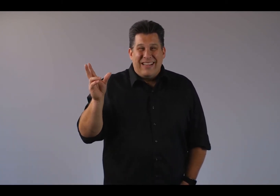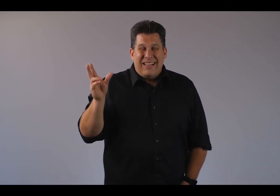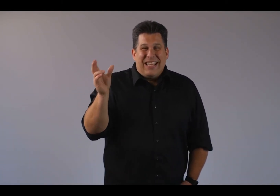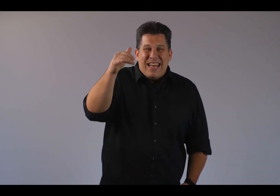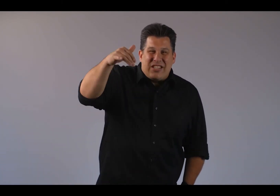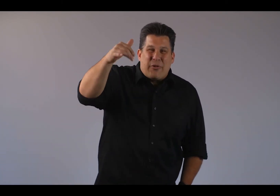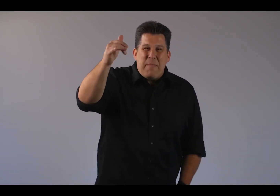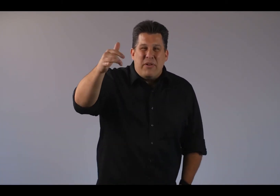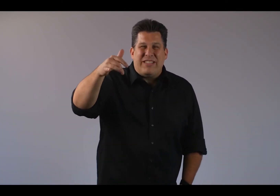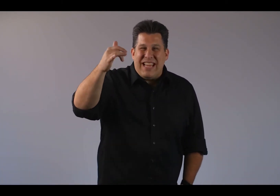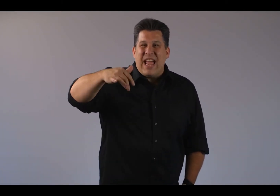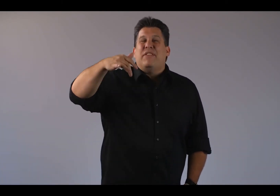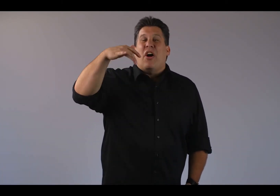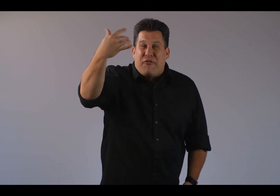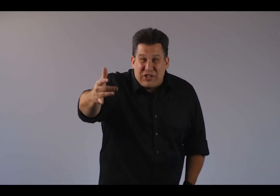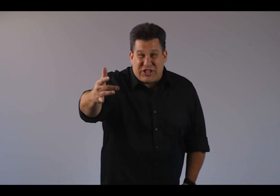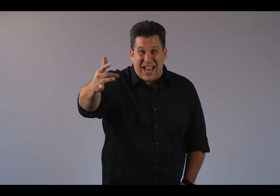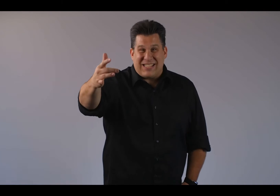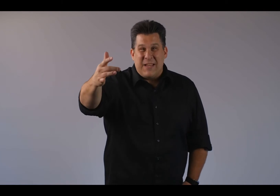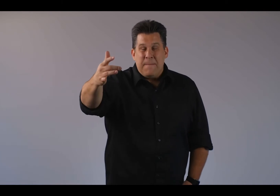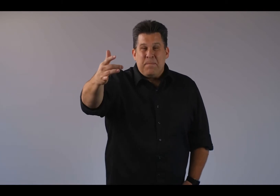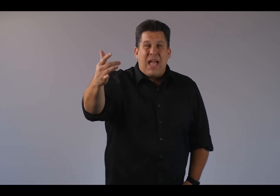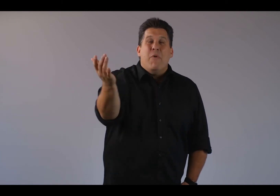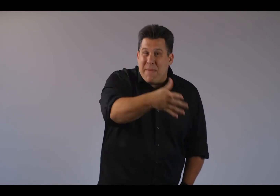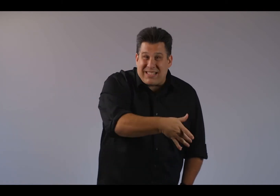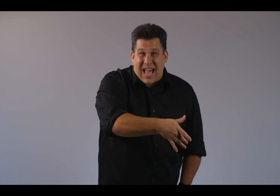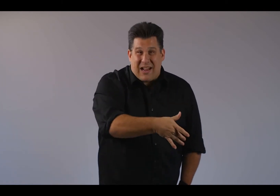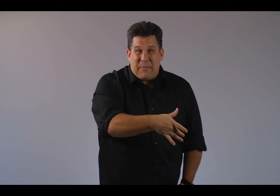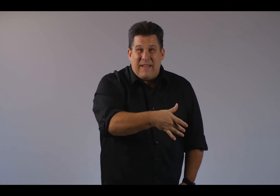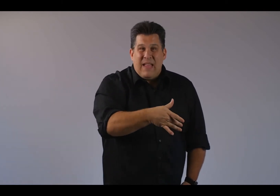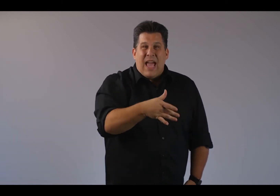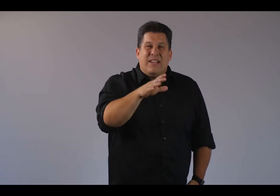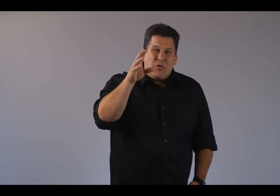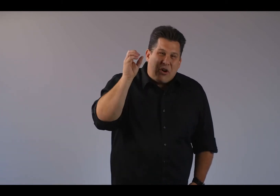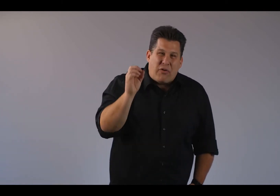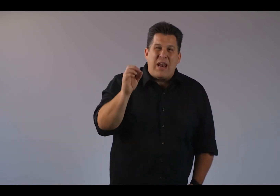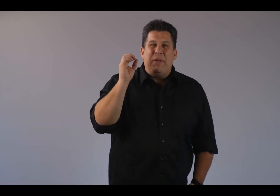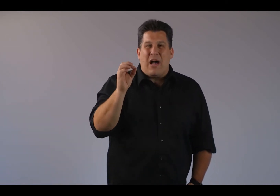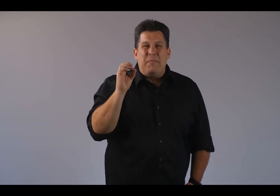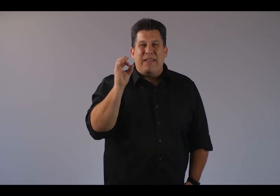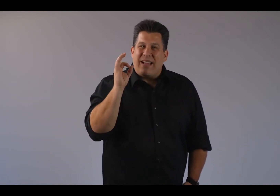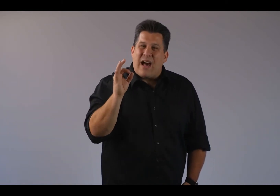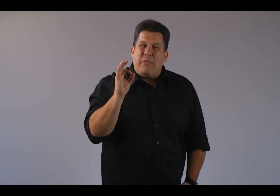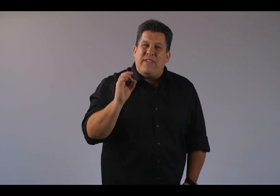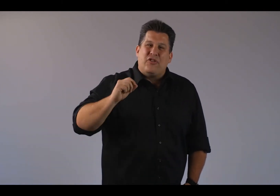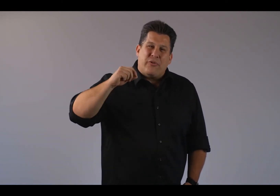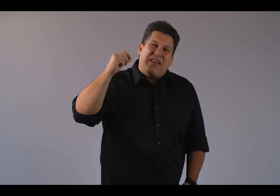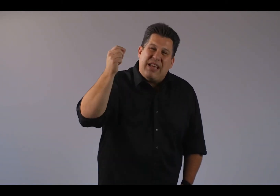Like, in his great mercy, he gave us a first chance. And we messed that up. And it's so incredibly humbling that God would then turn around and give